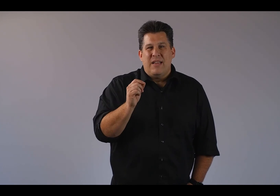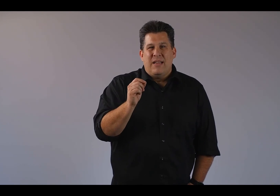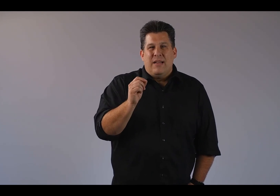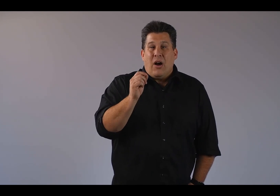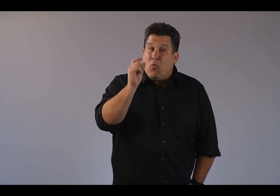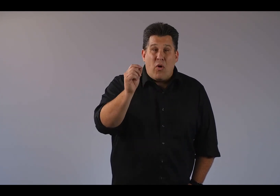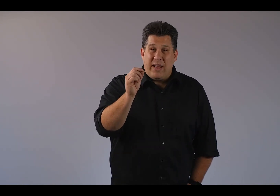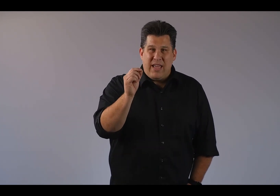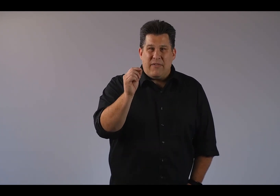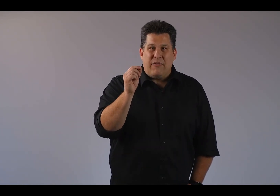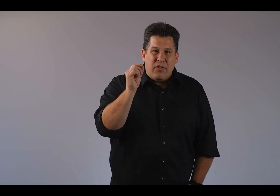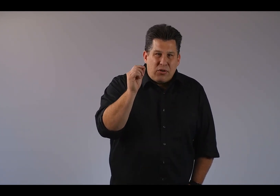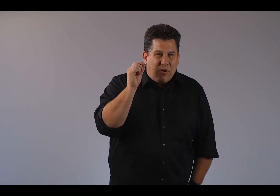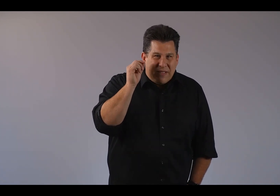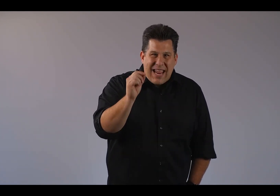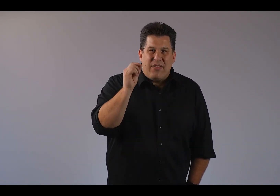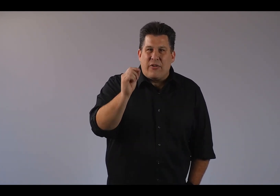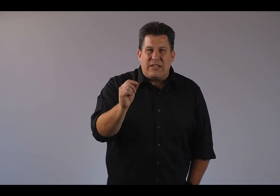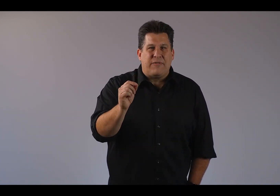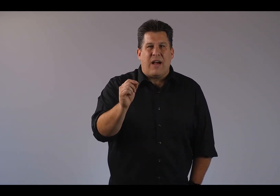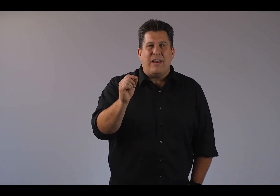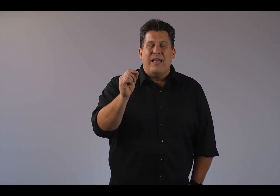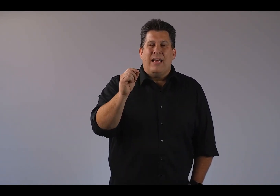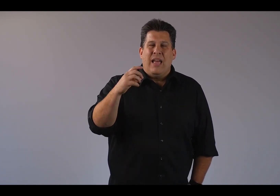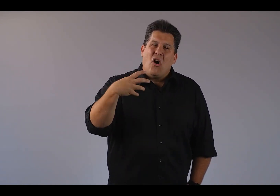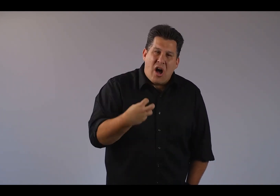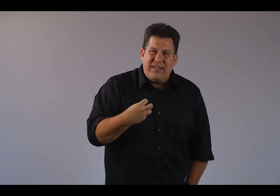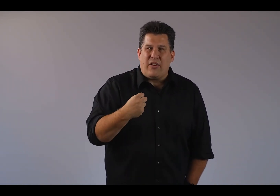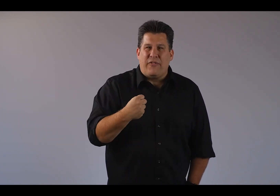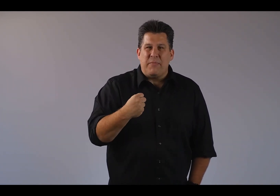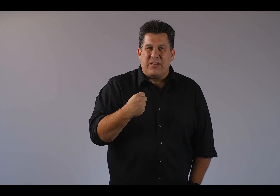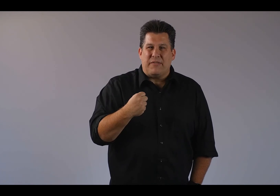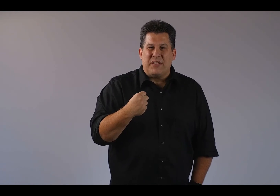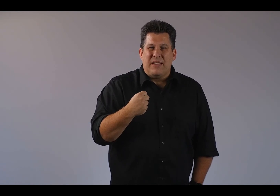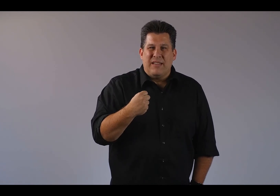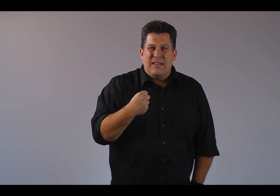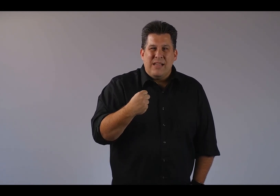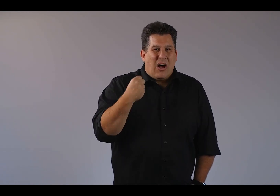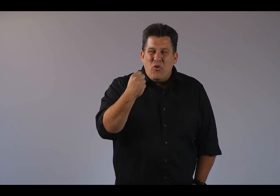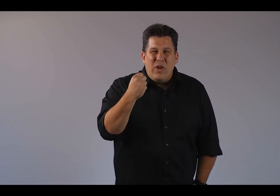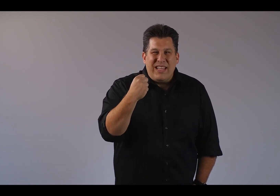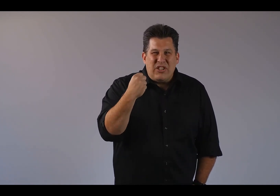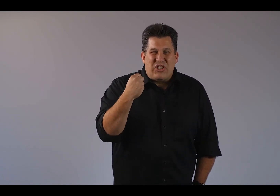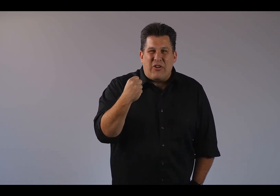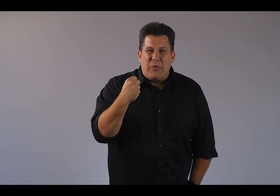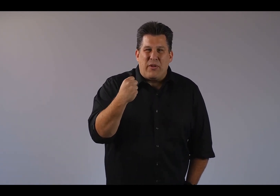a warning even for those who have taken the grace of God and hogged it all for themselves, unwilling to share it with those